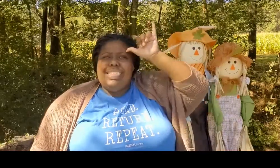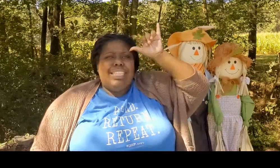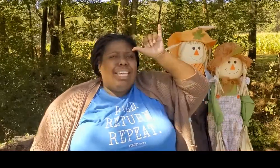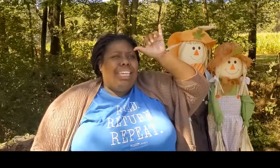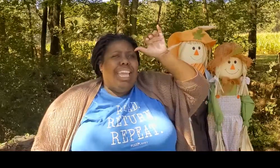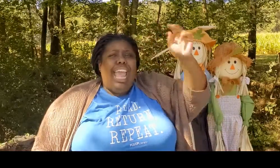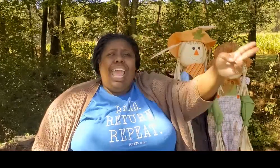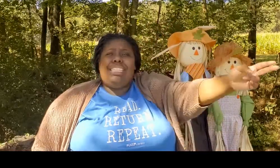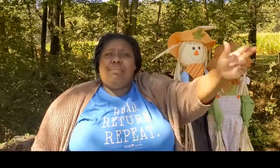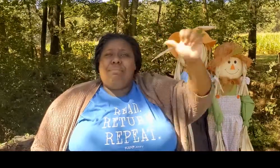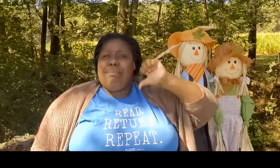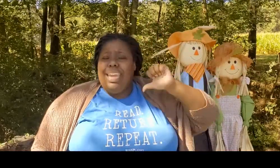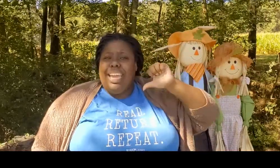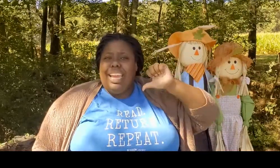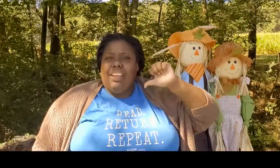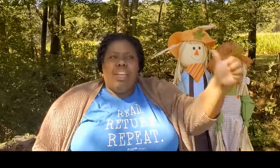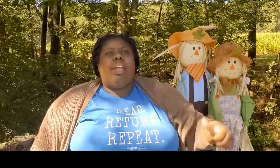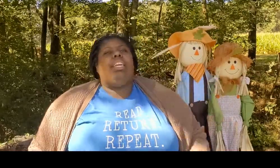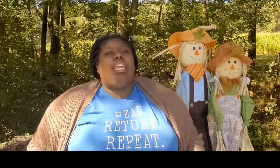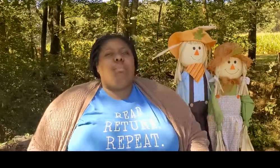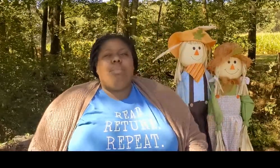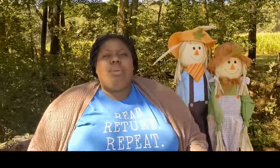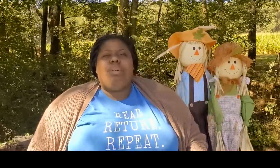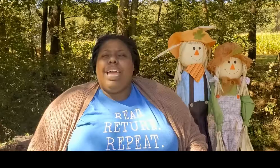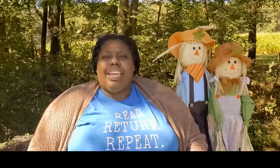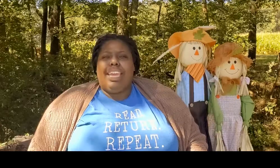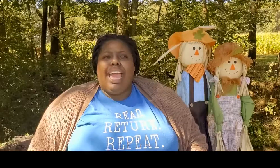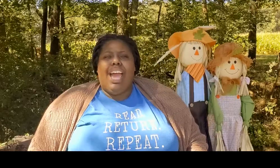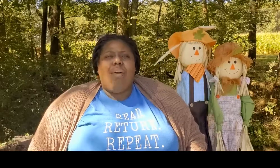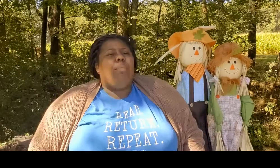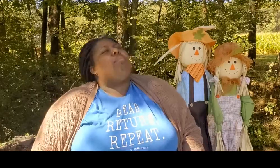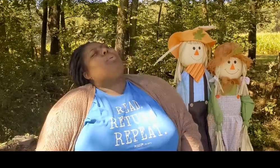looking at me. Can you moo like a cow? Moo.